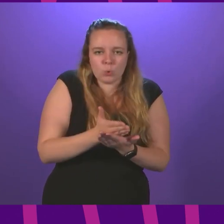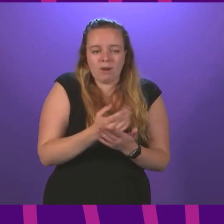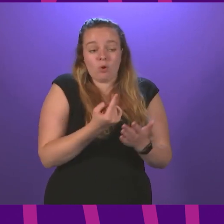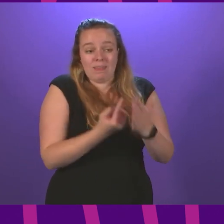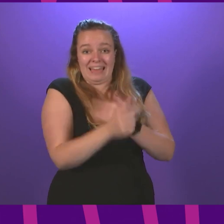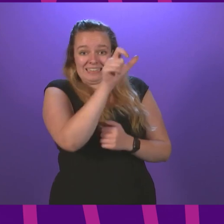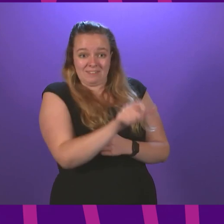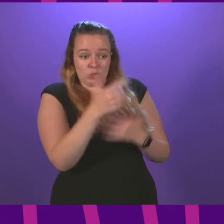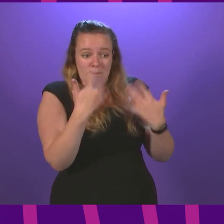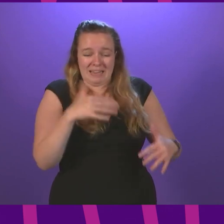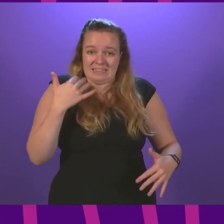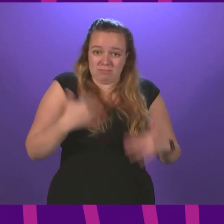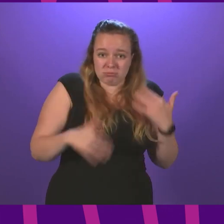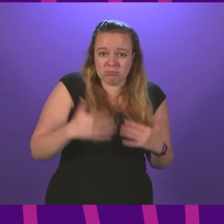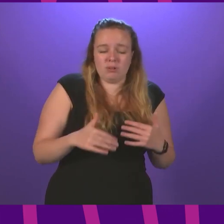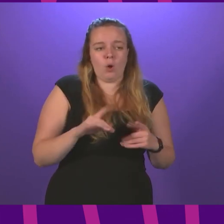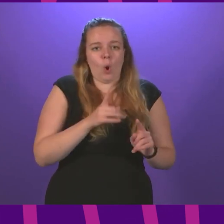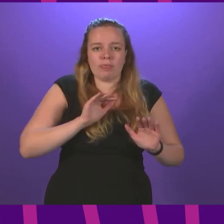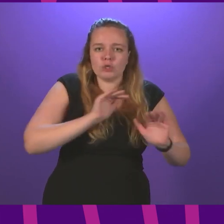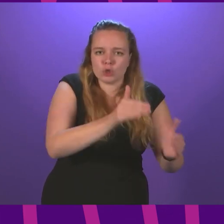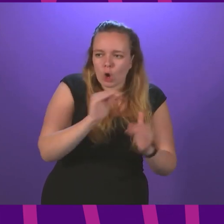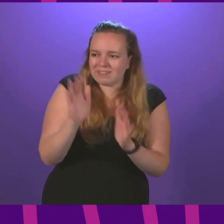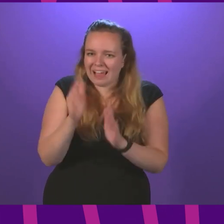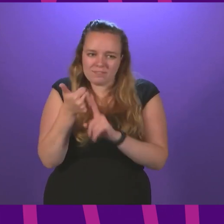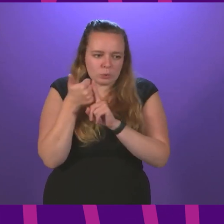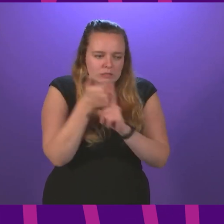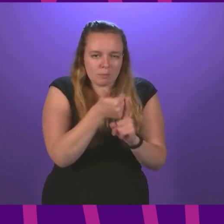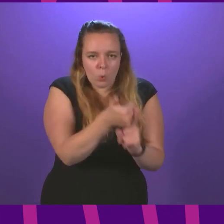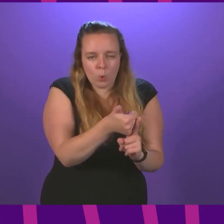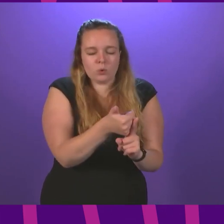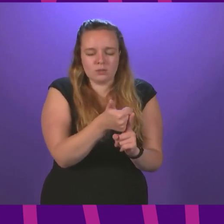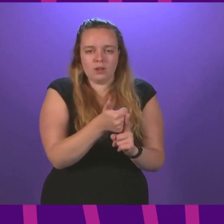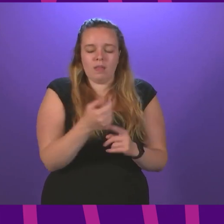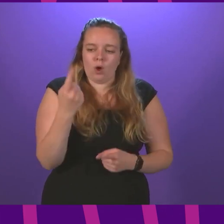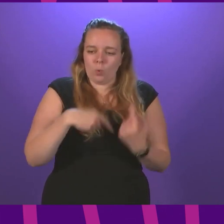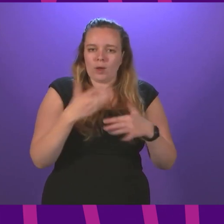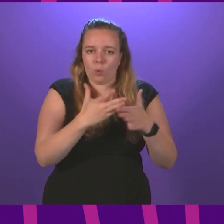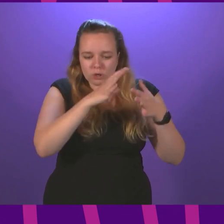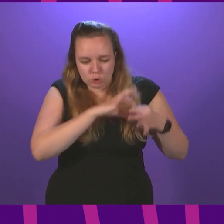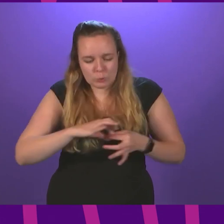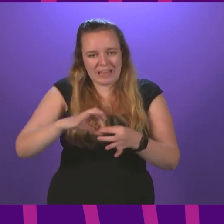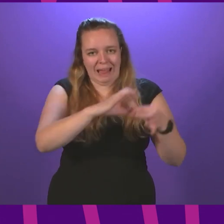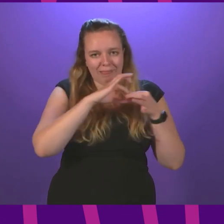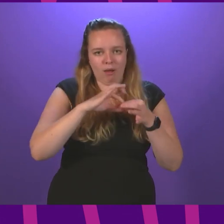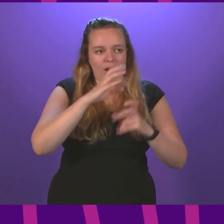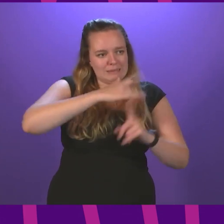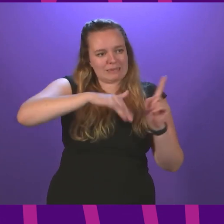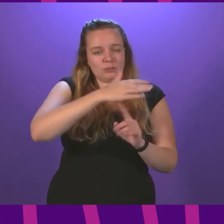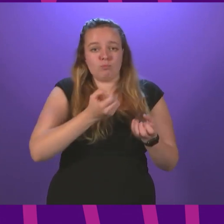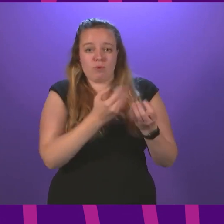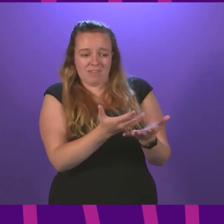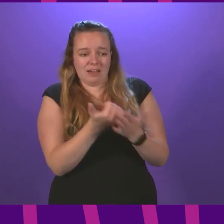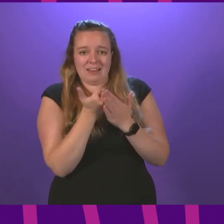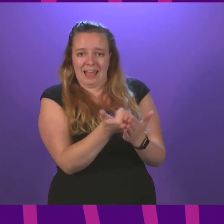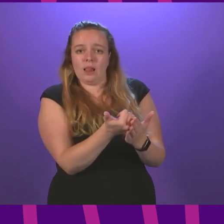for the individuals affected, and all the services that then have to support them, that we come together as a society and provide the resource to